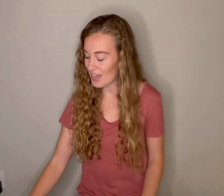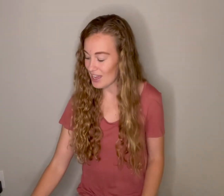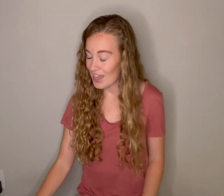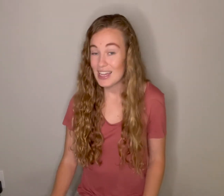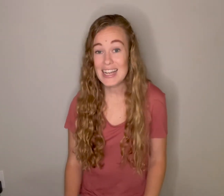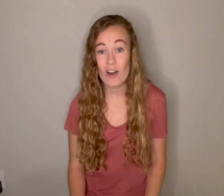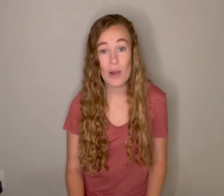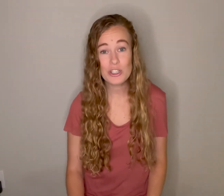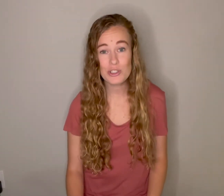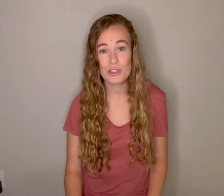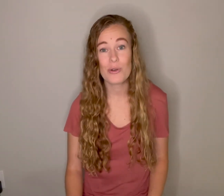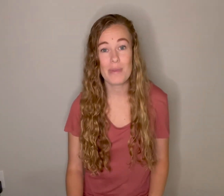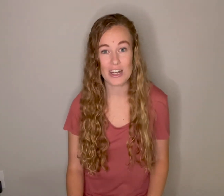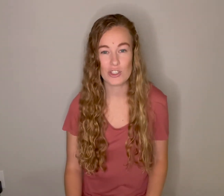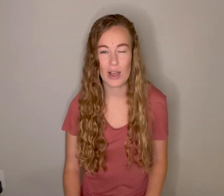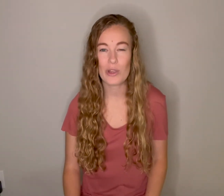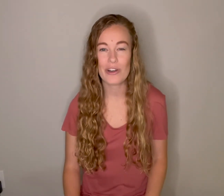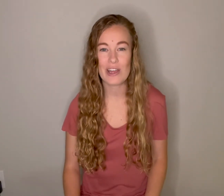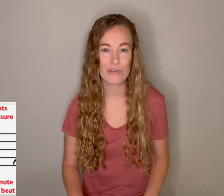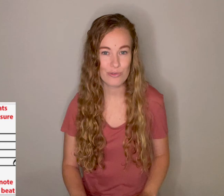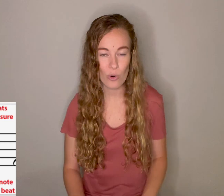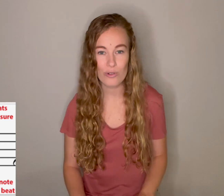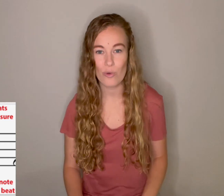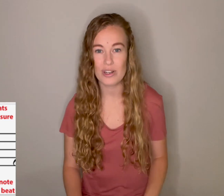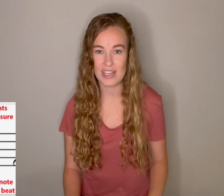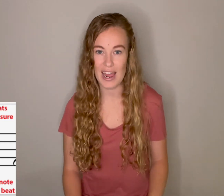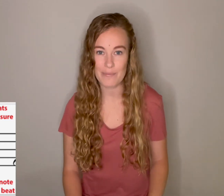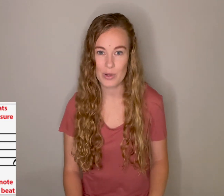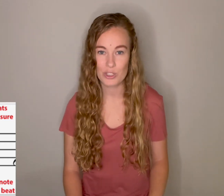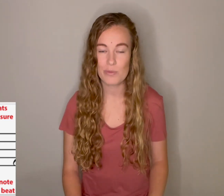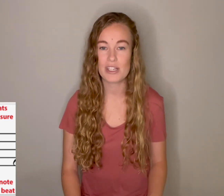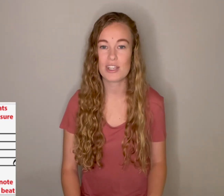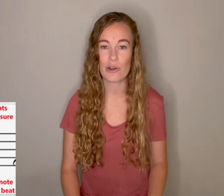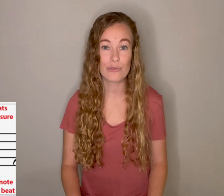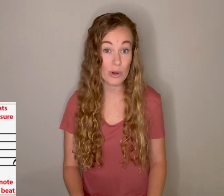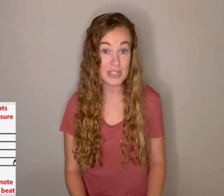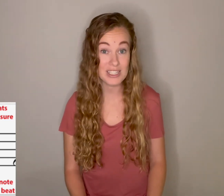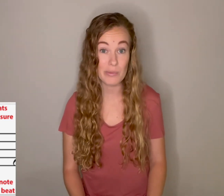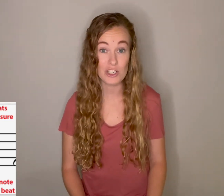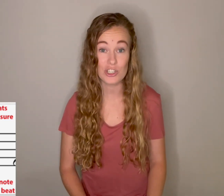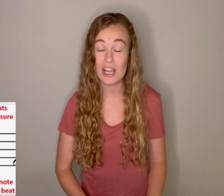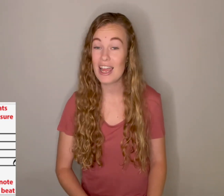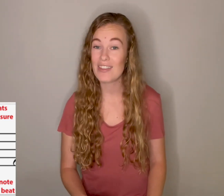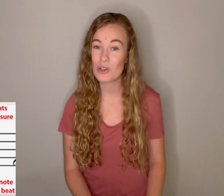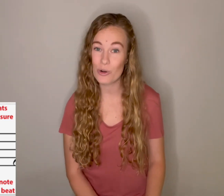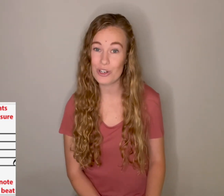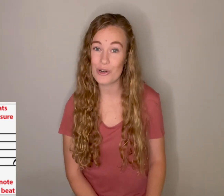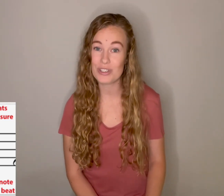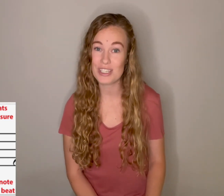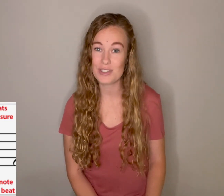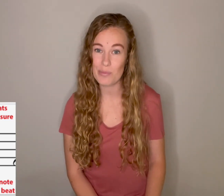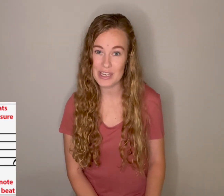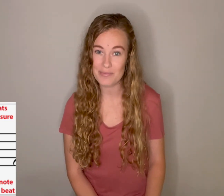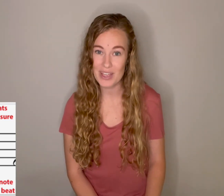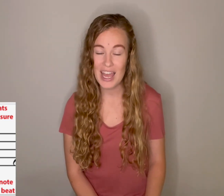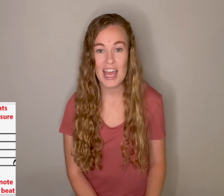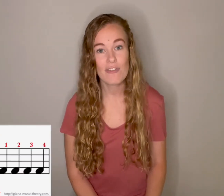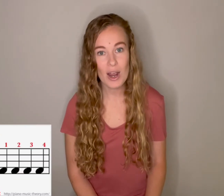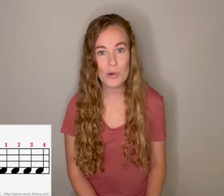Now I want you to imagine that we are in four-four time, which means there are four beats in the measure and the quarter note receives the beat. If I were to